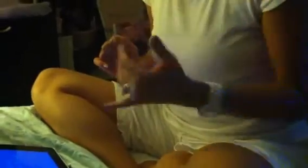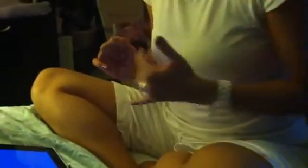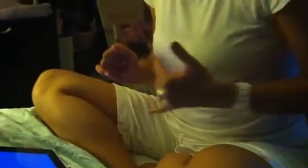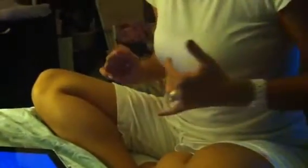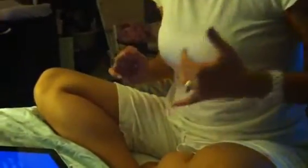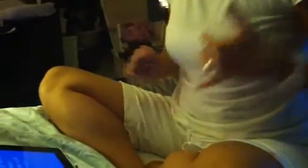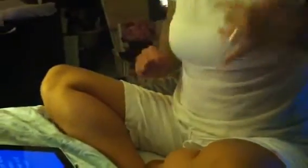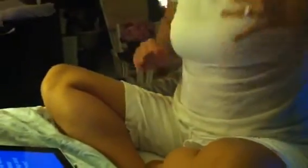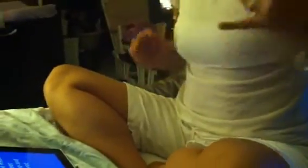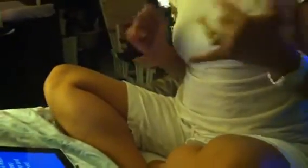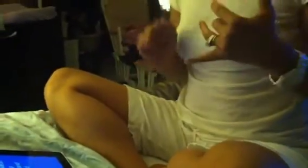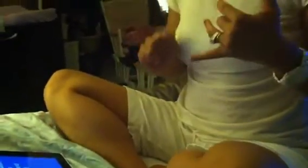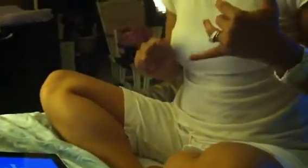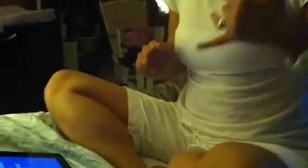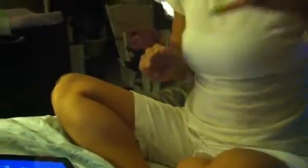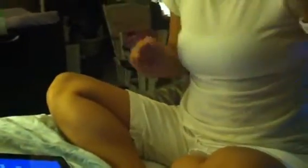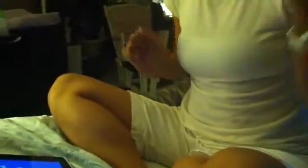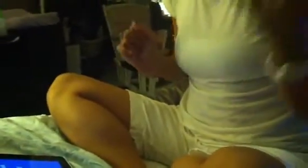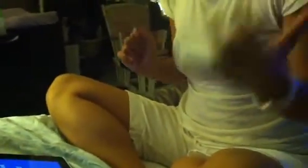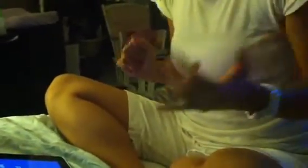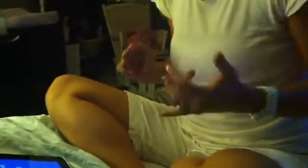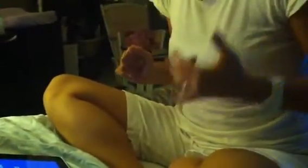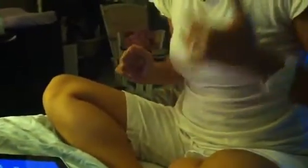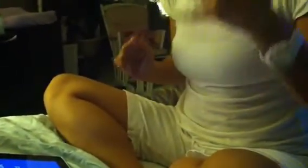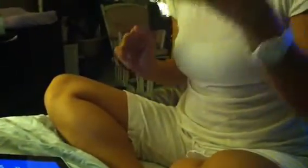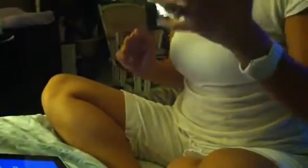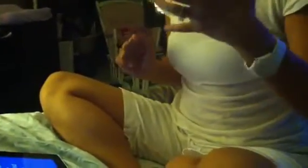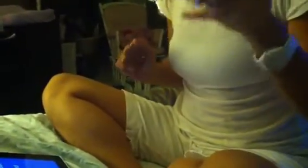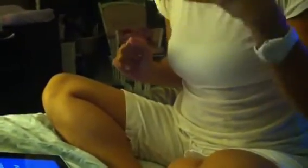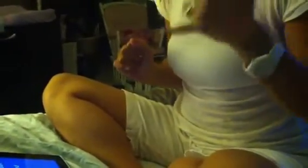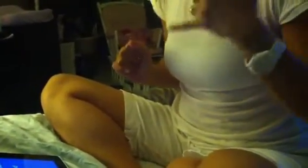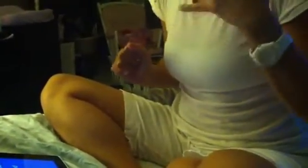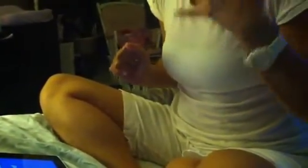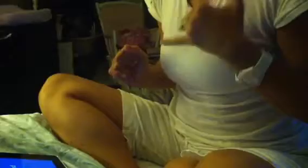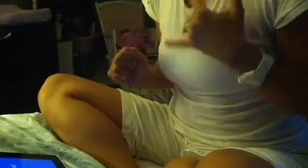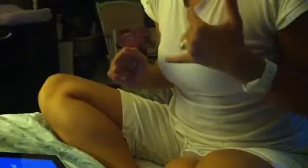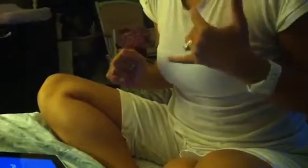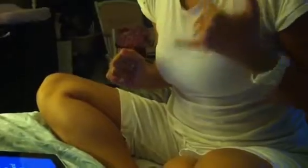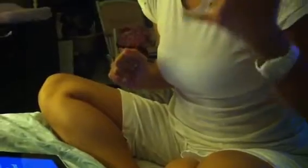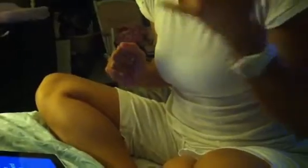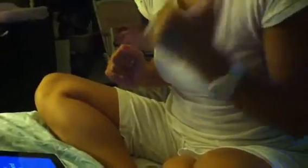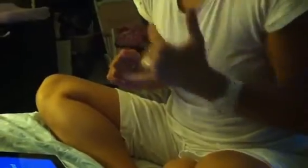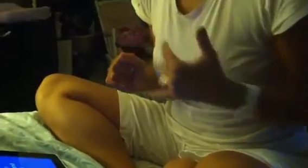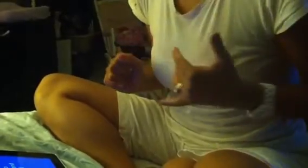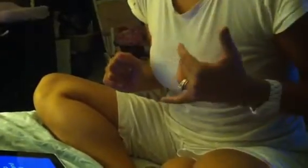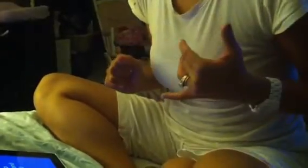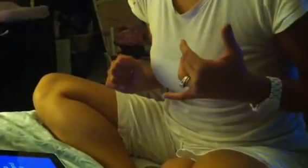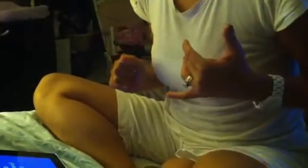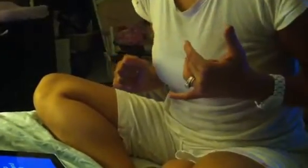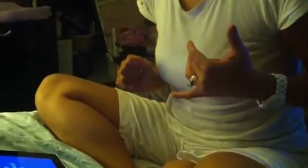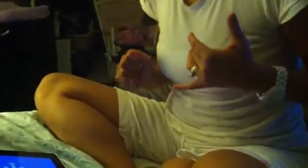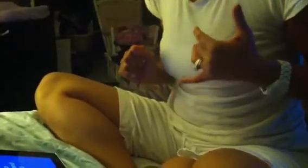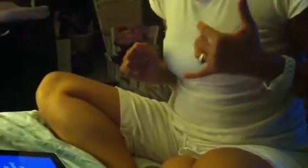Then something made me weep,